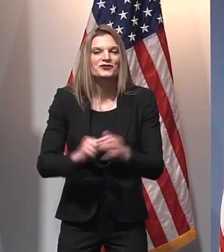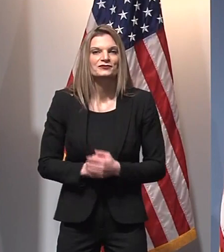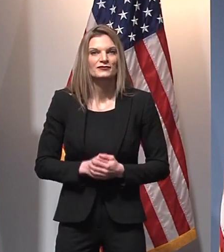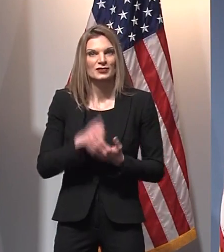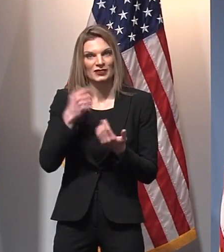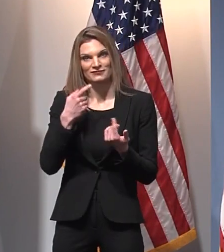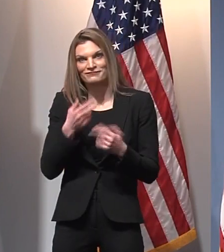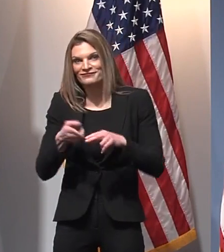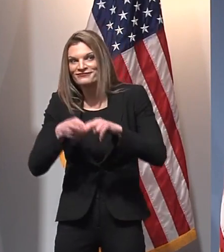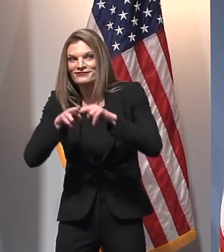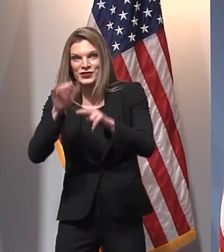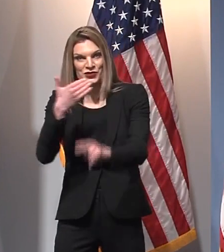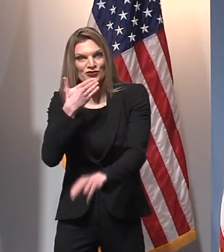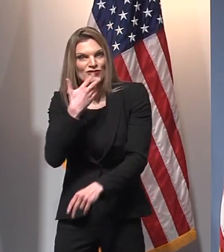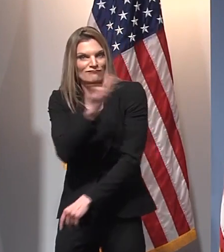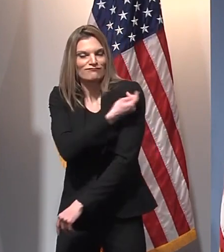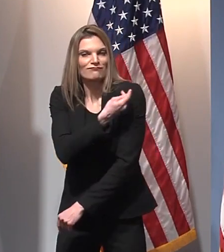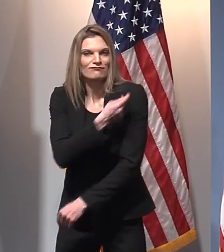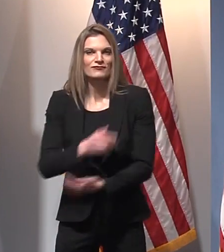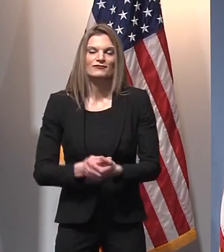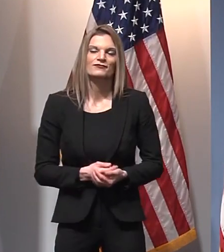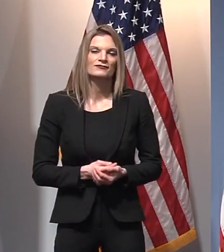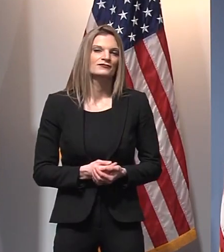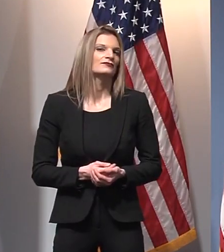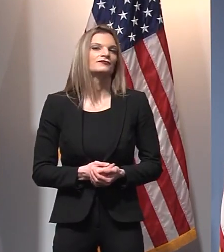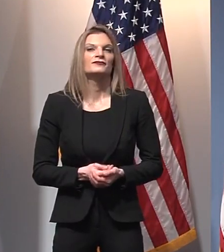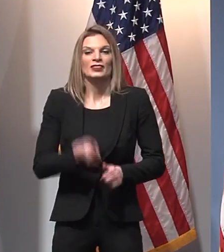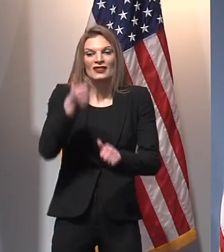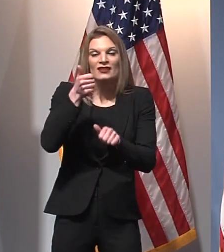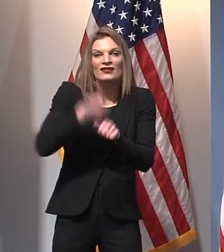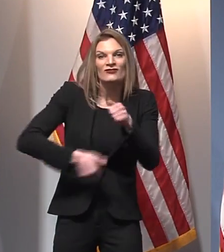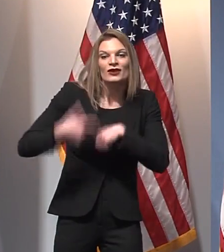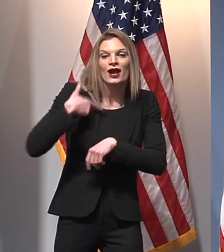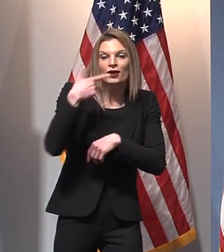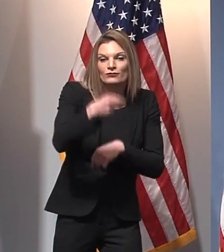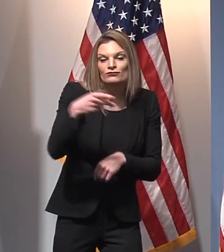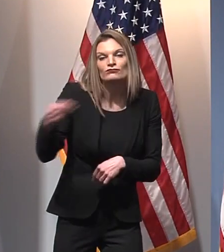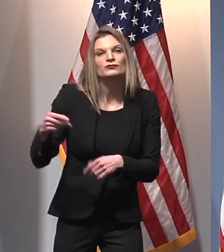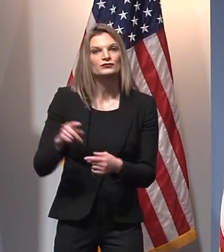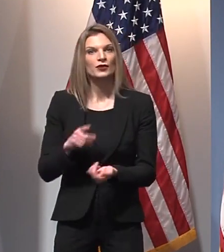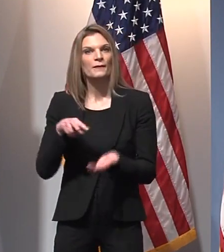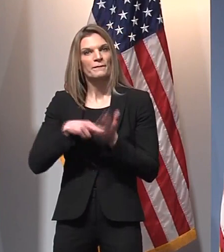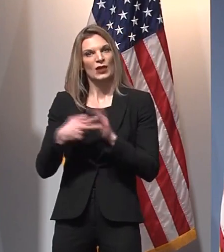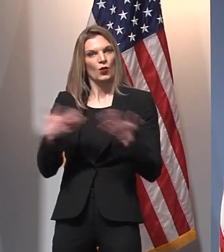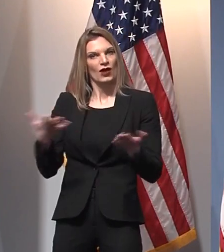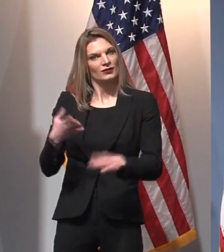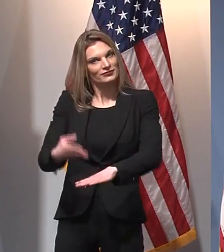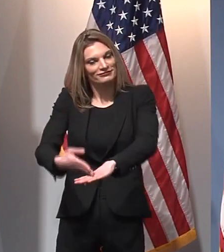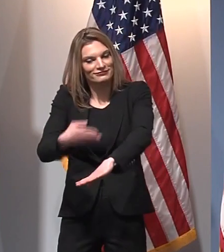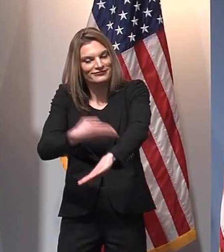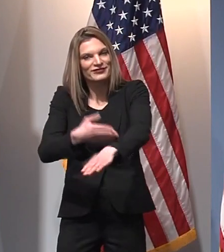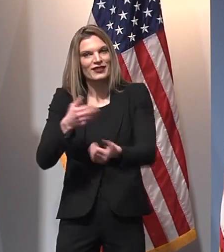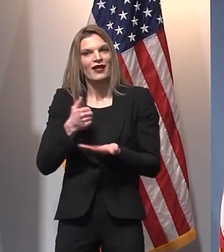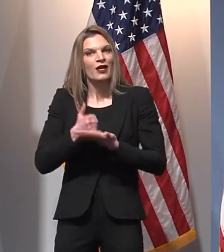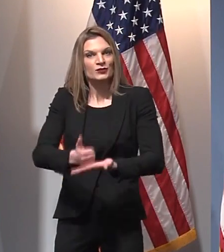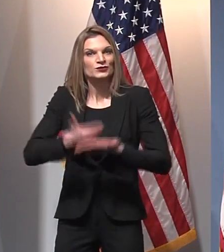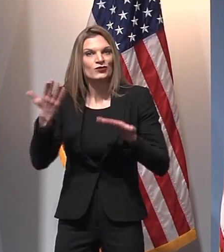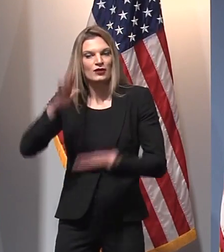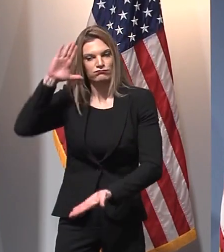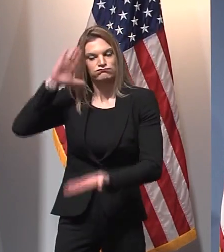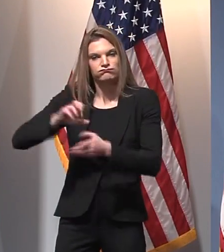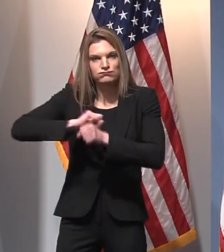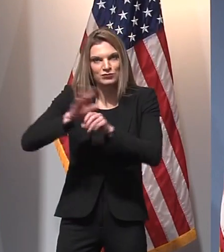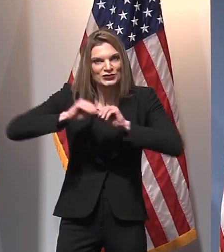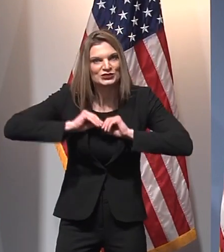up as we speak. Every shot in the arm is a step forward toward ending the COVID-19 pandemic